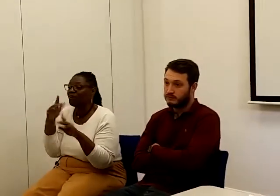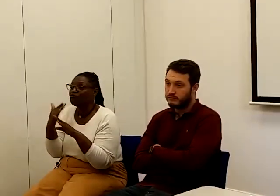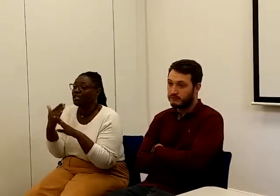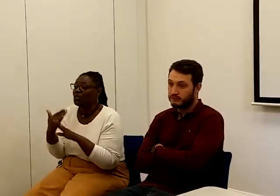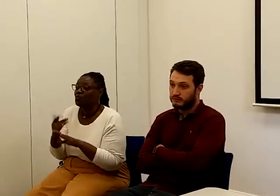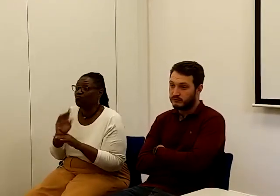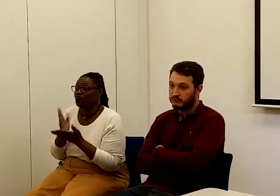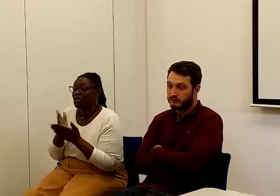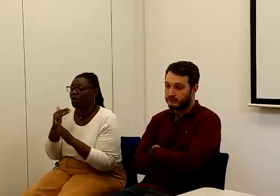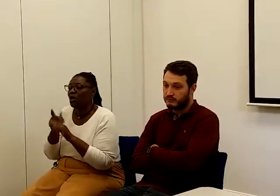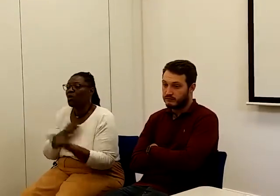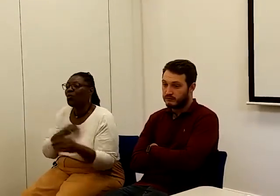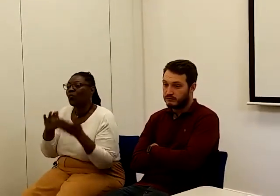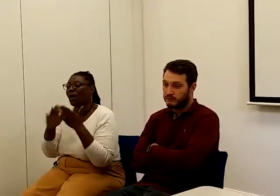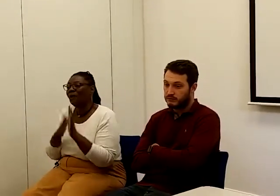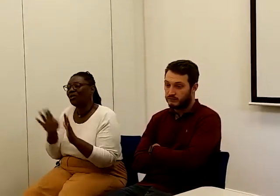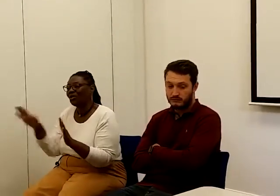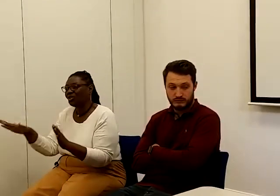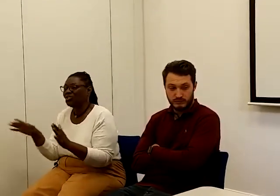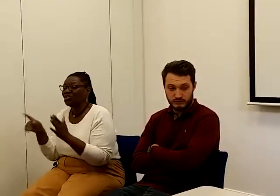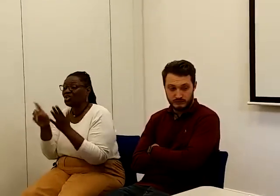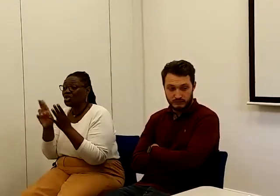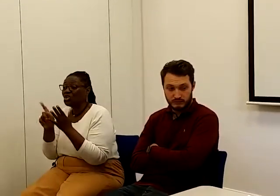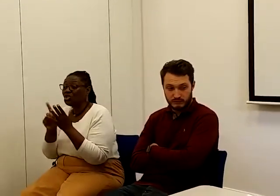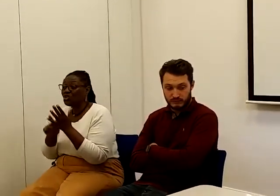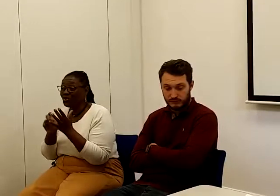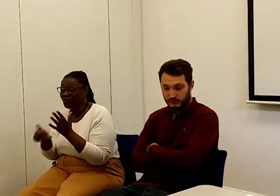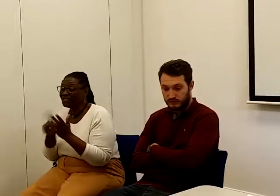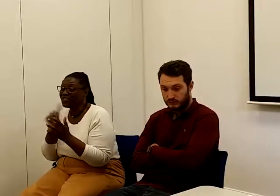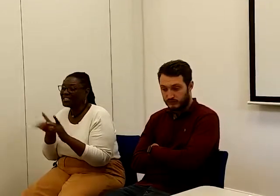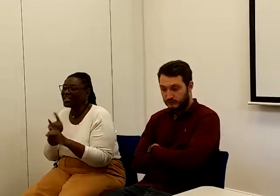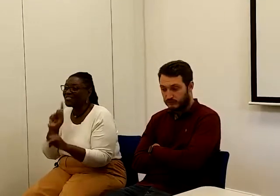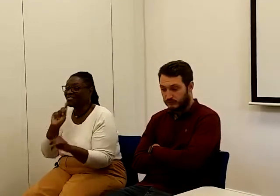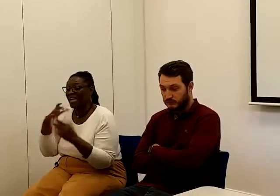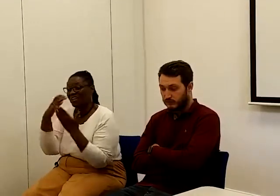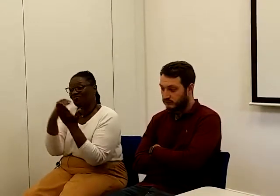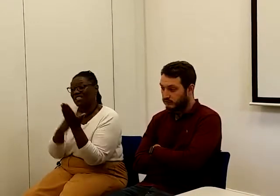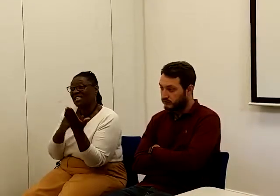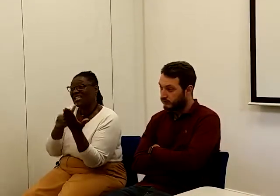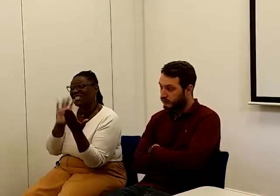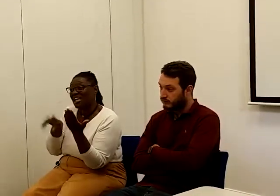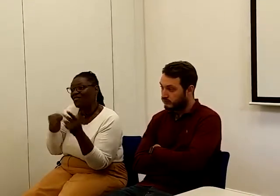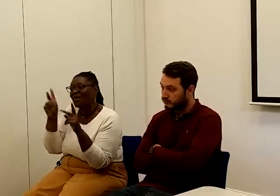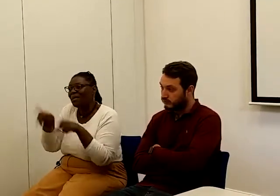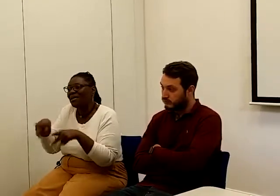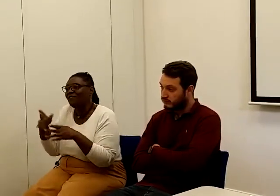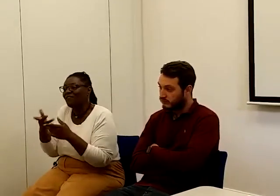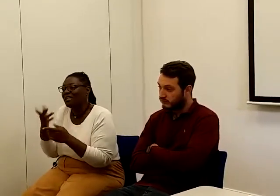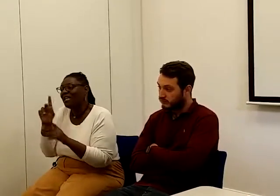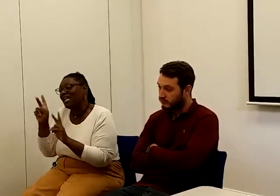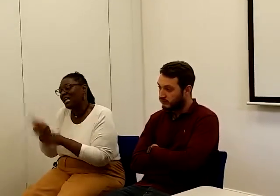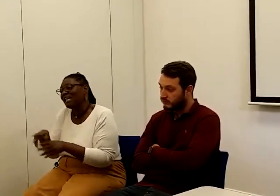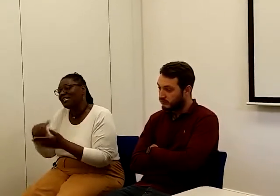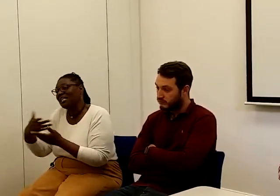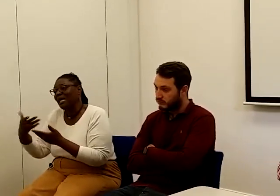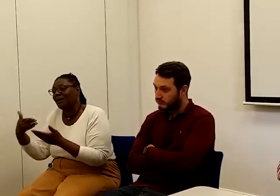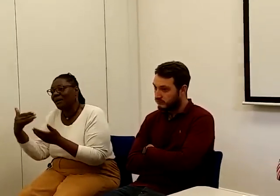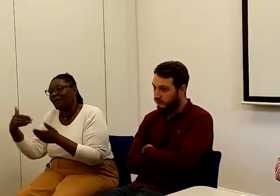if it frees universal credit, that conditionality exists in the legacy benefits as well at the moment. So I think